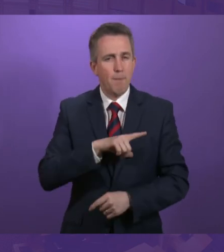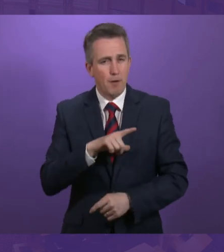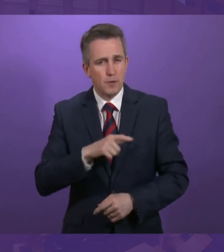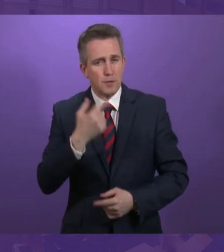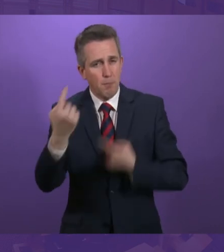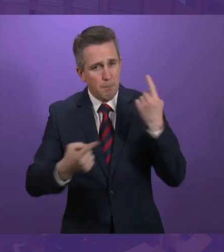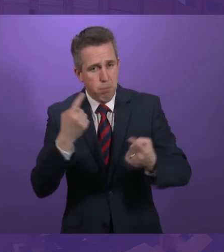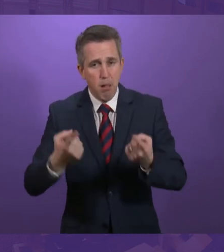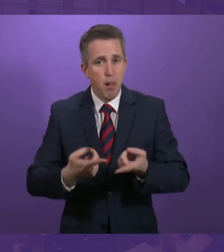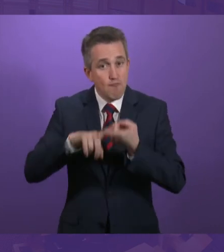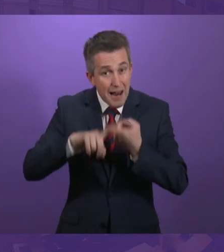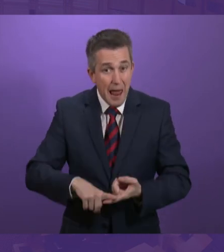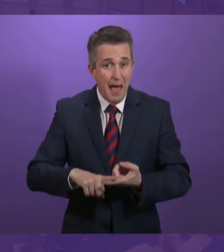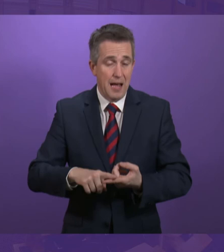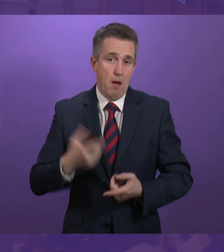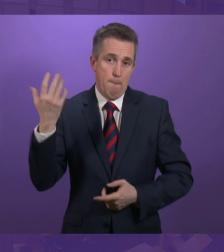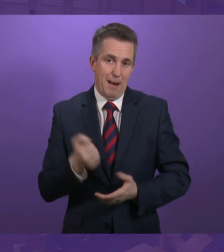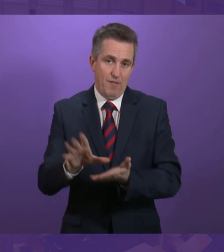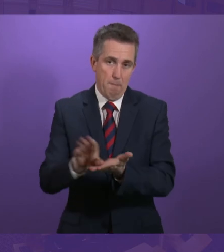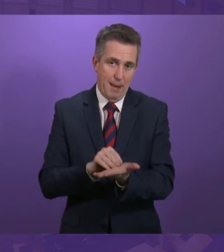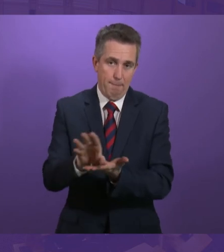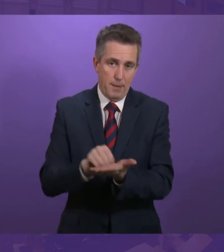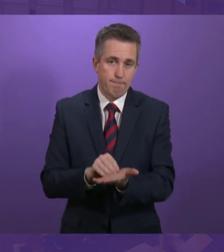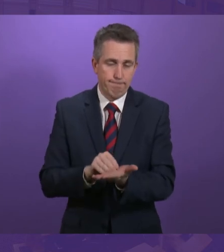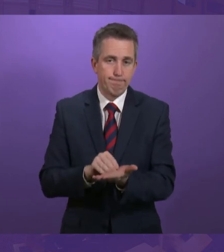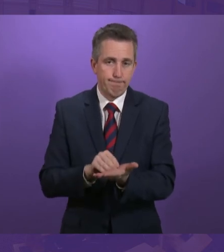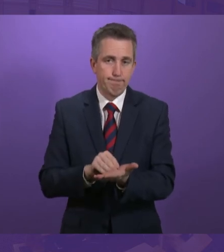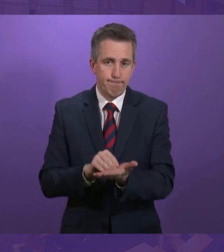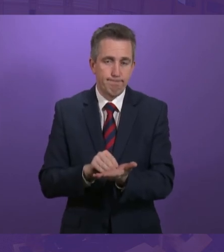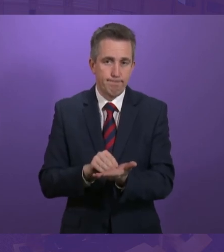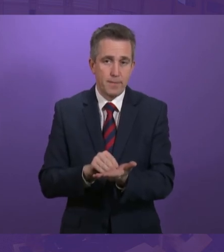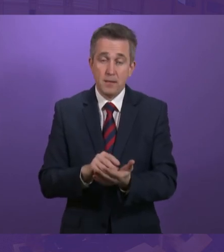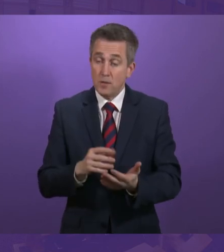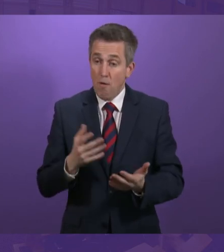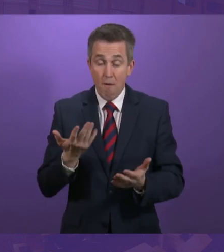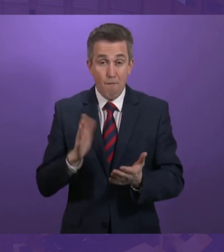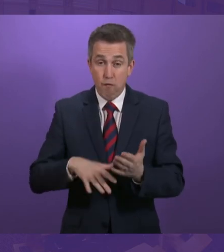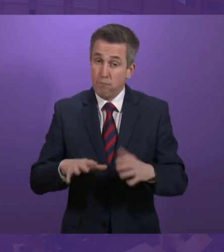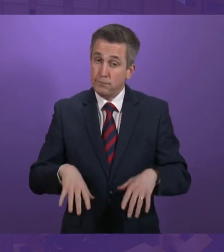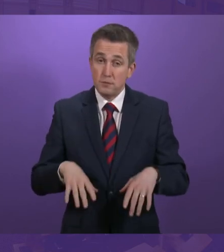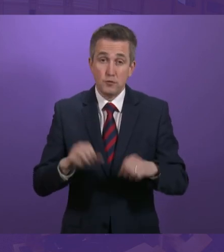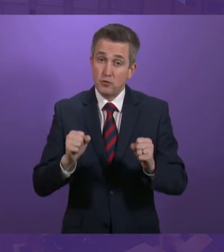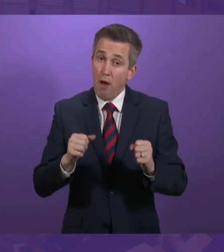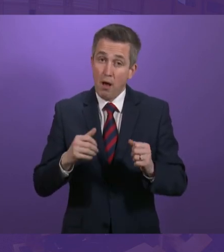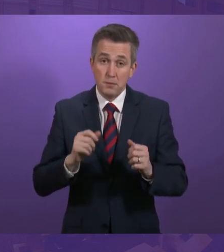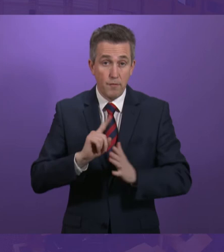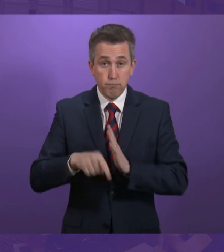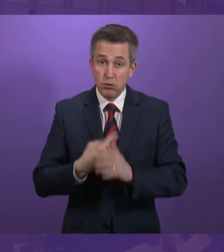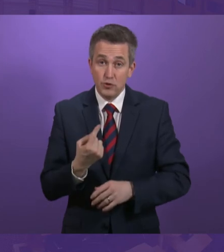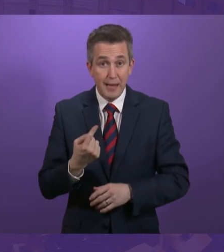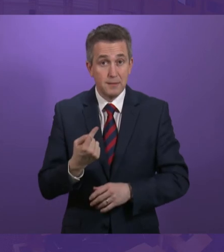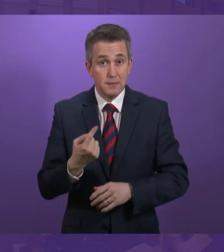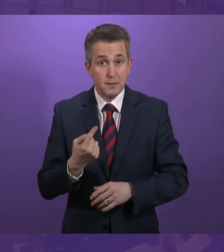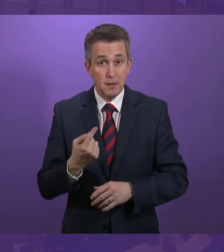on us to ensure that their payments come through. And that is why, as we have said, right from the start of this project and the